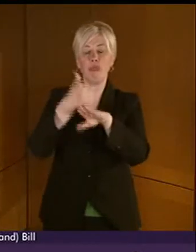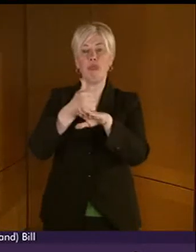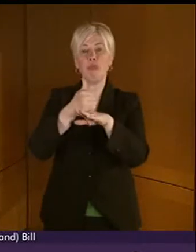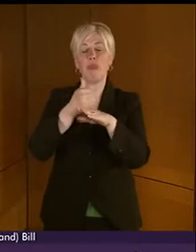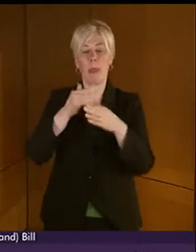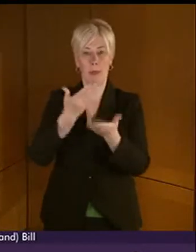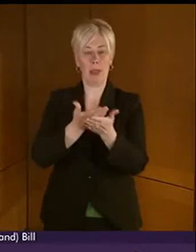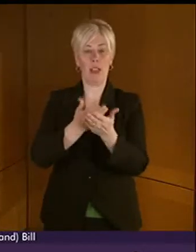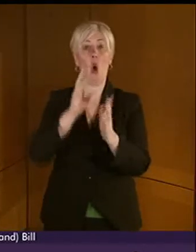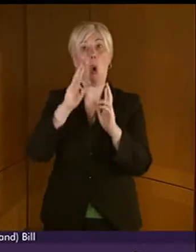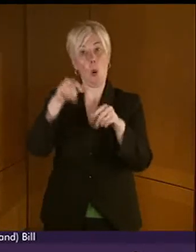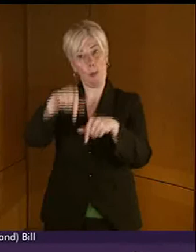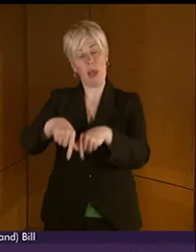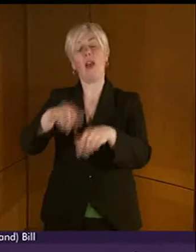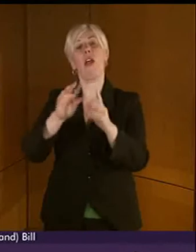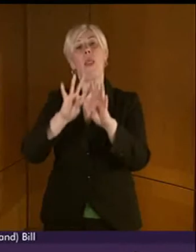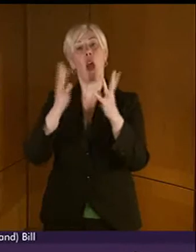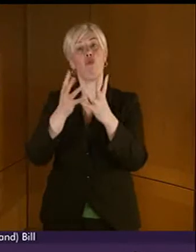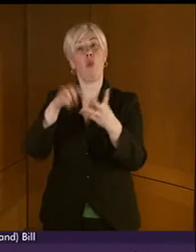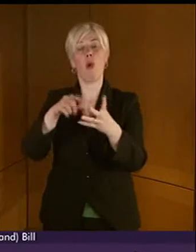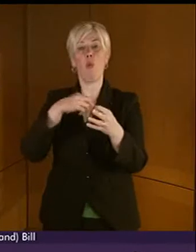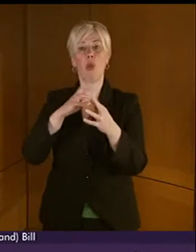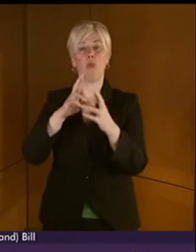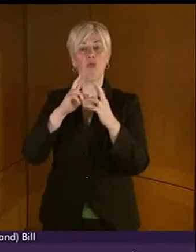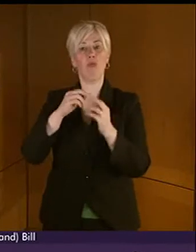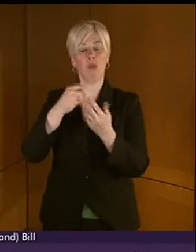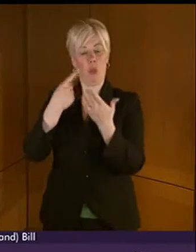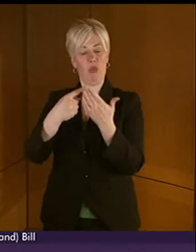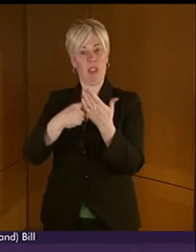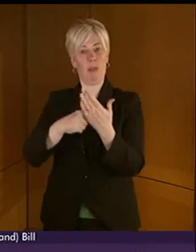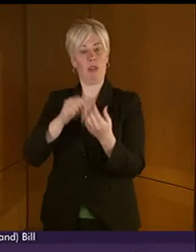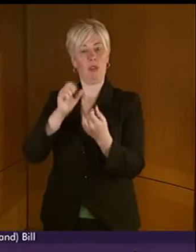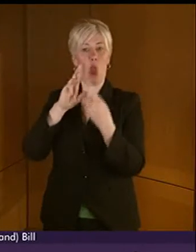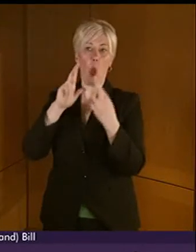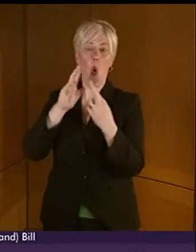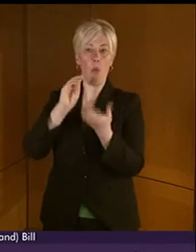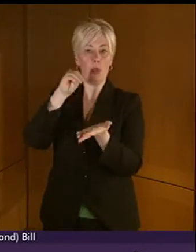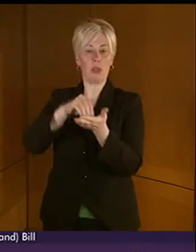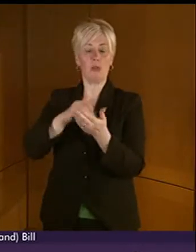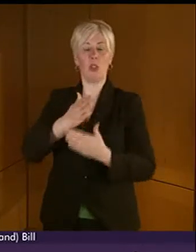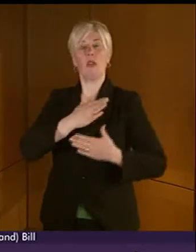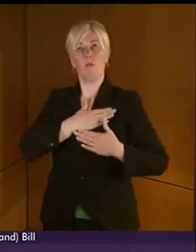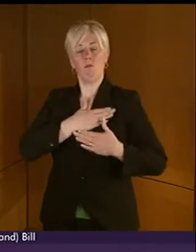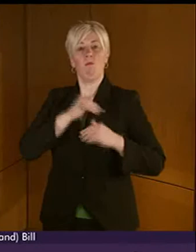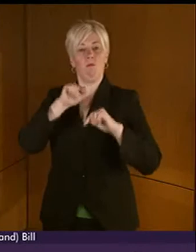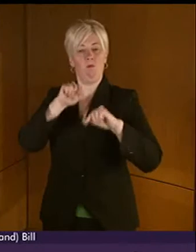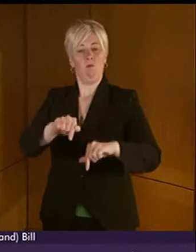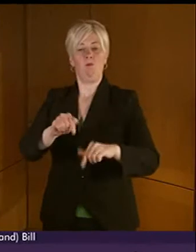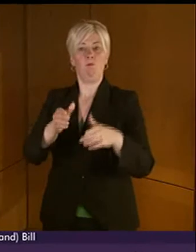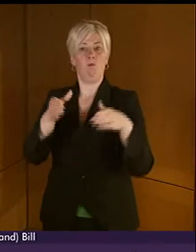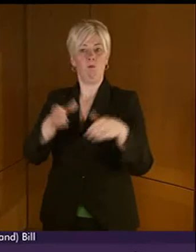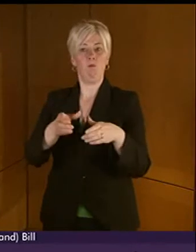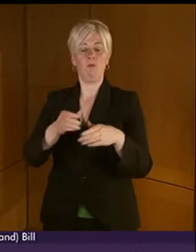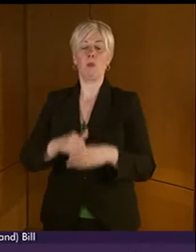adhere to the principles and the hopes contained in this legislation and by each member who has spoken